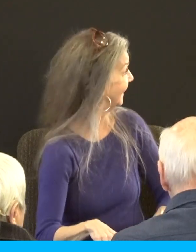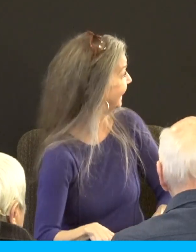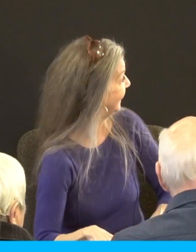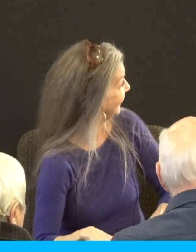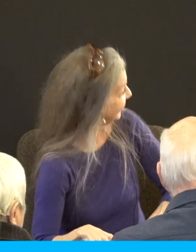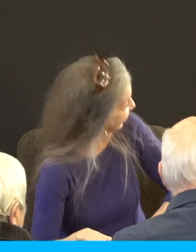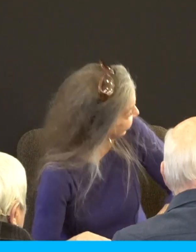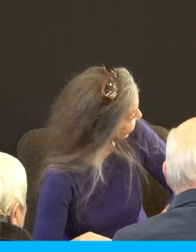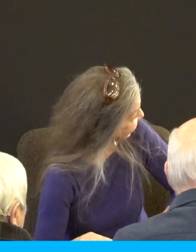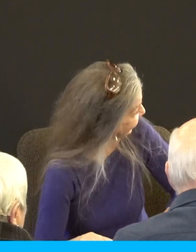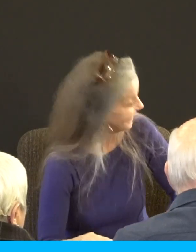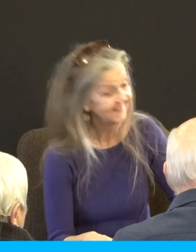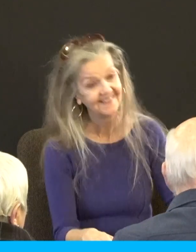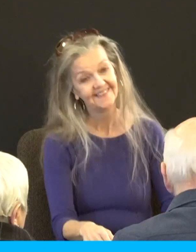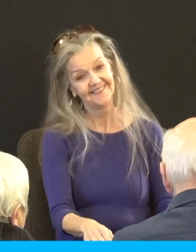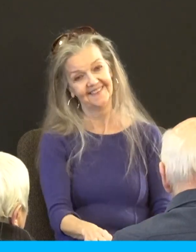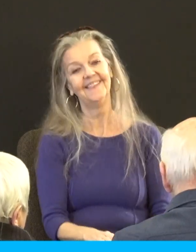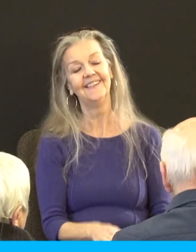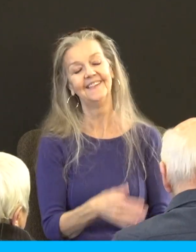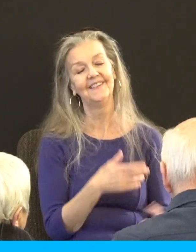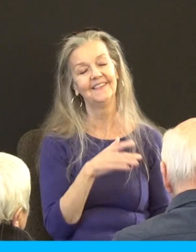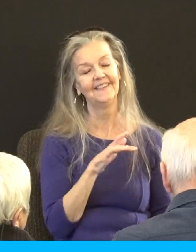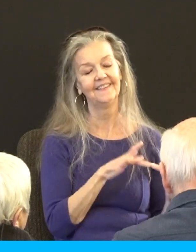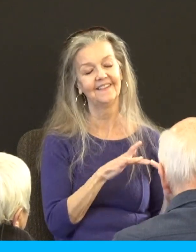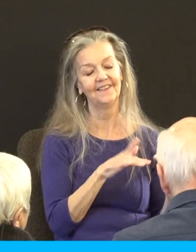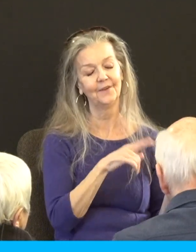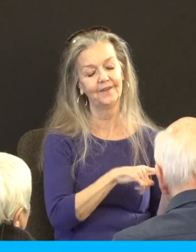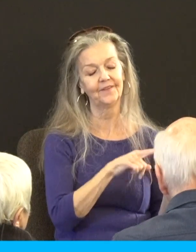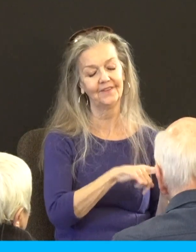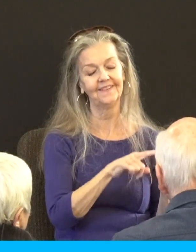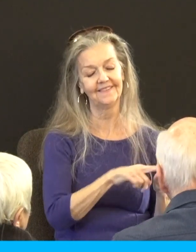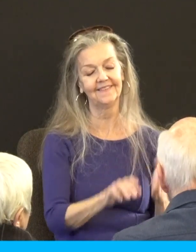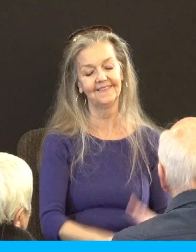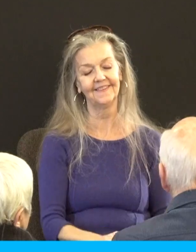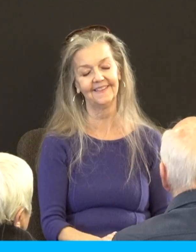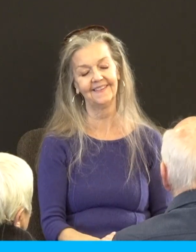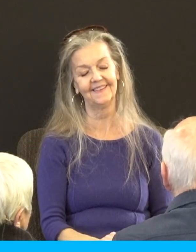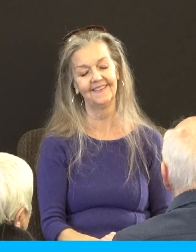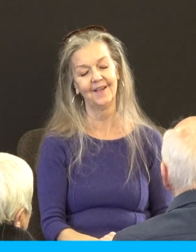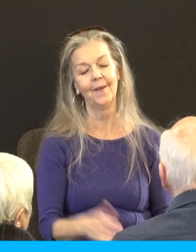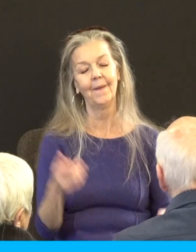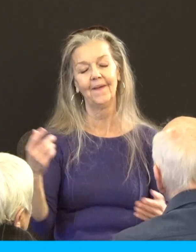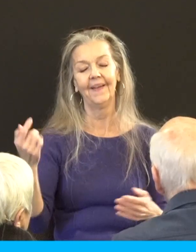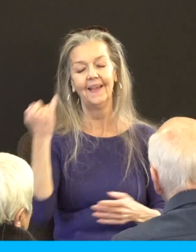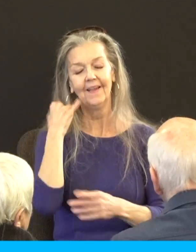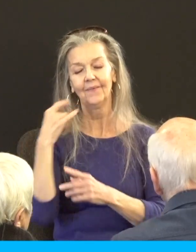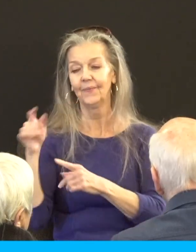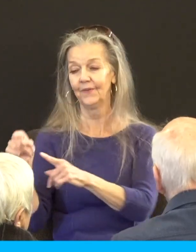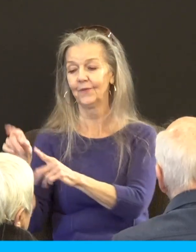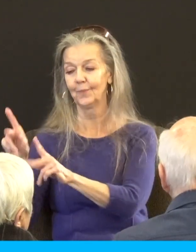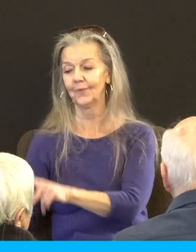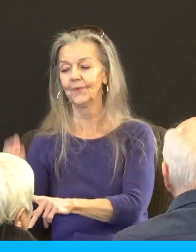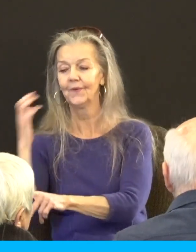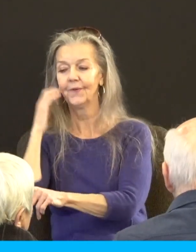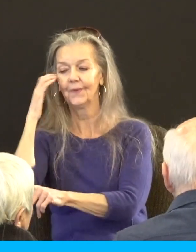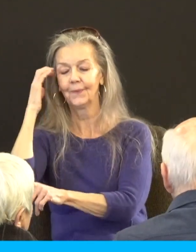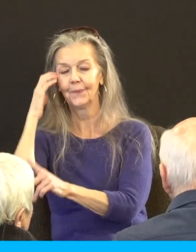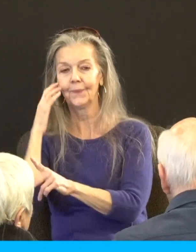contract tracing being around someone else who has it in other words you have to catch it in some fashion